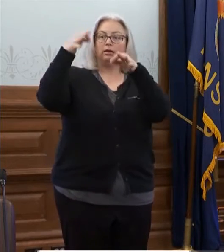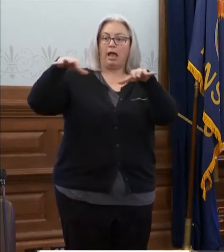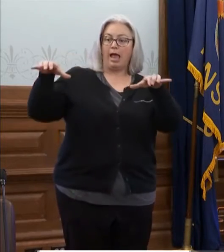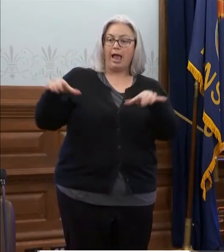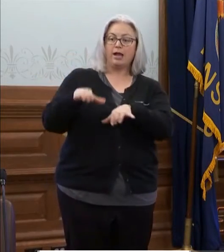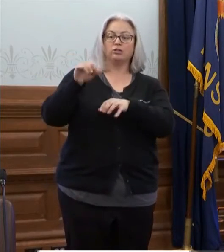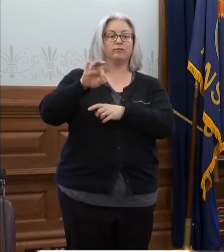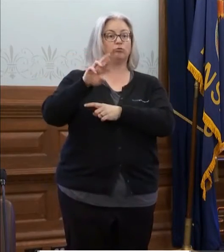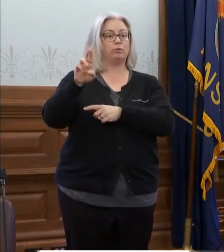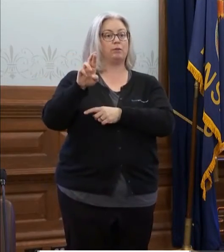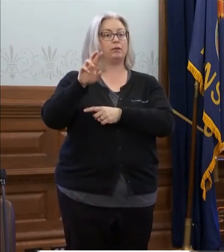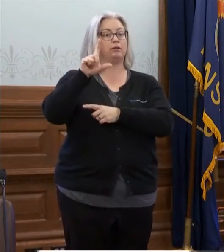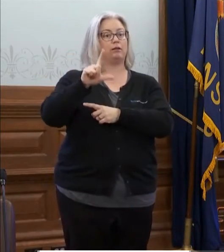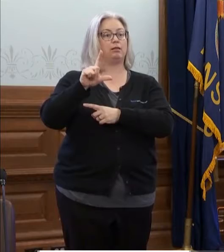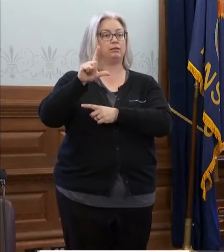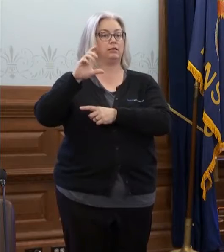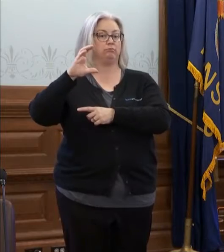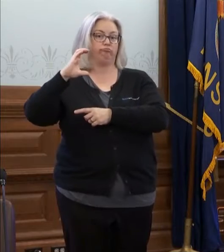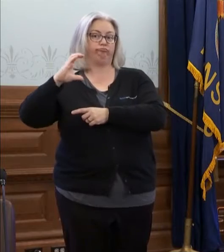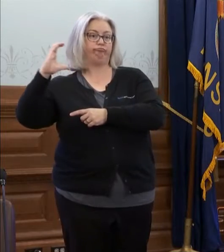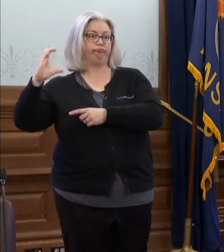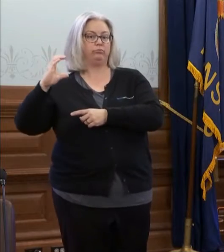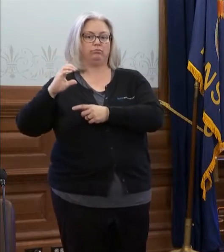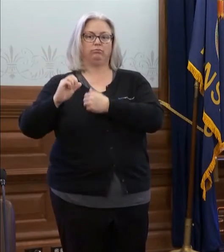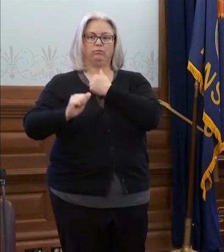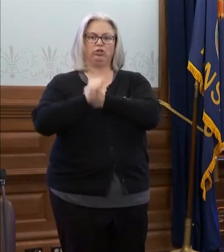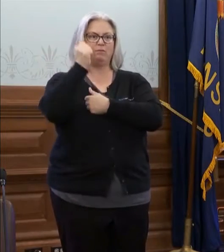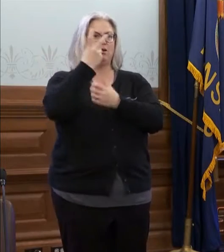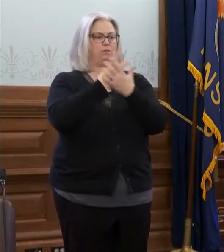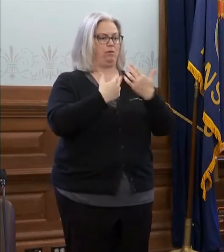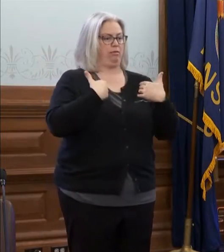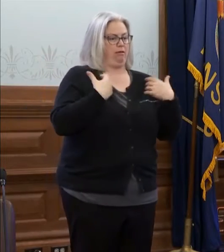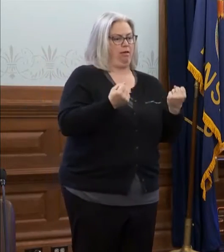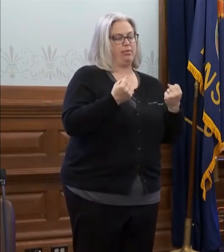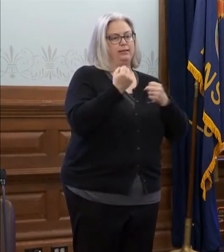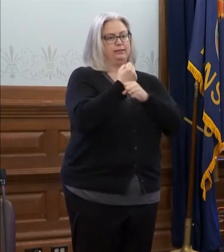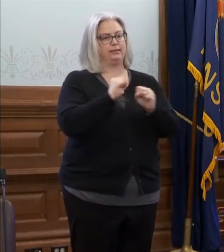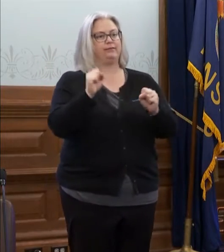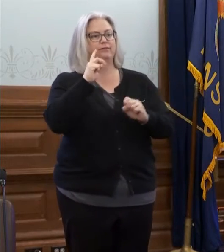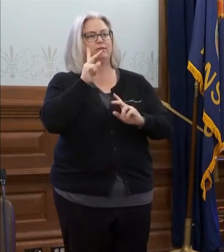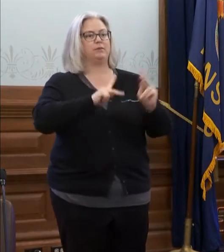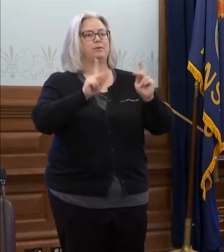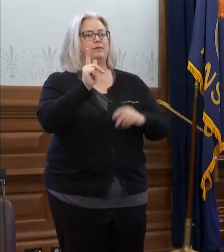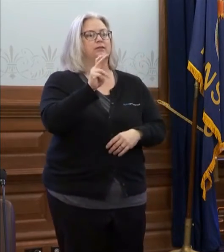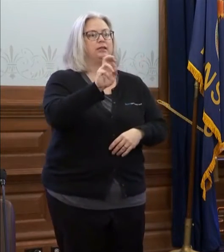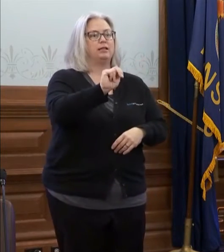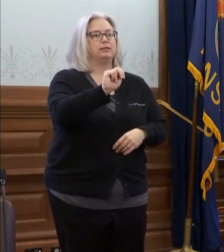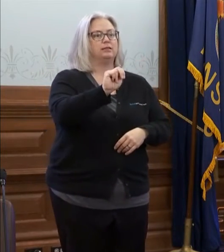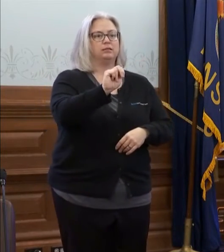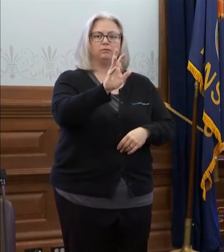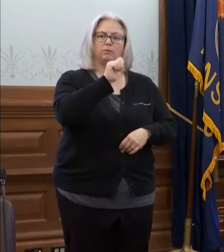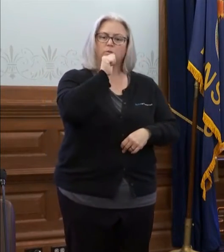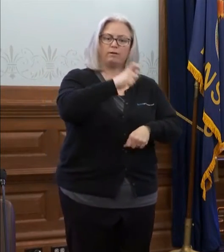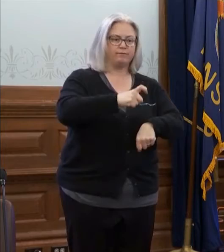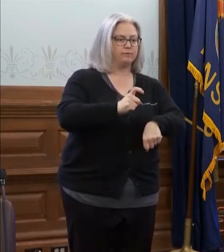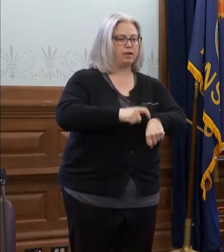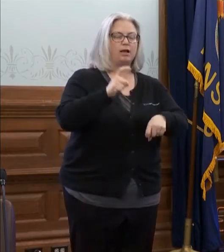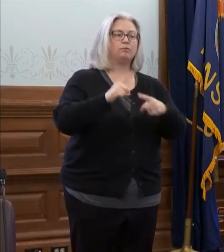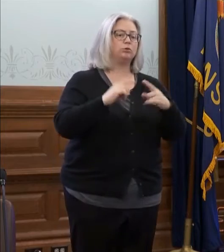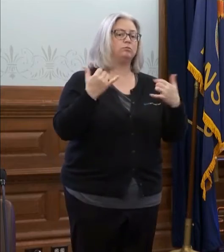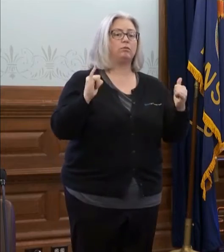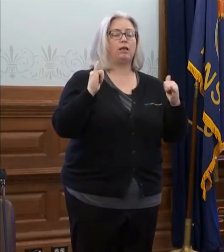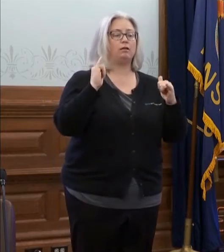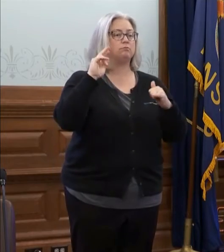Republican legislative leaders jeopardize both the health and safety of Kansans. We do not have time to play